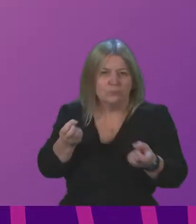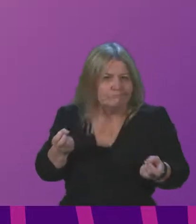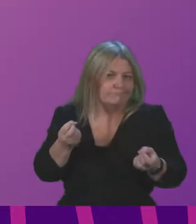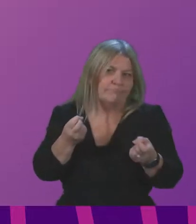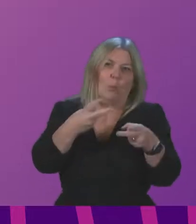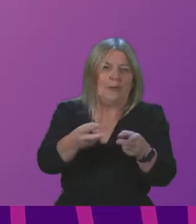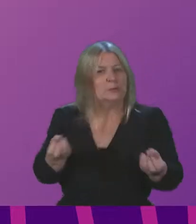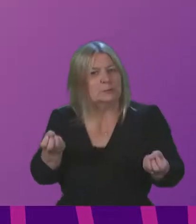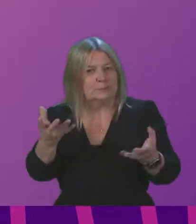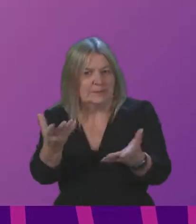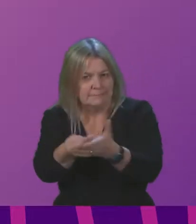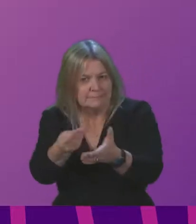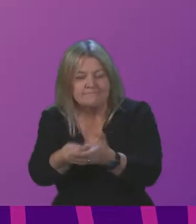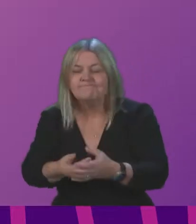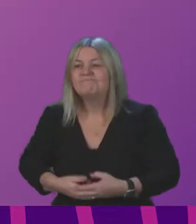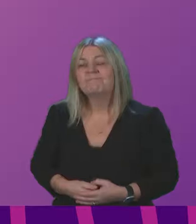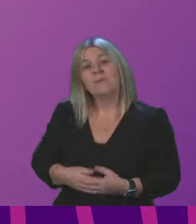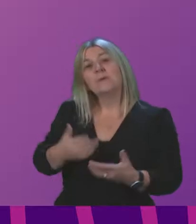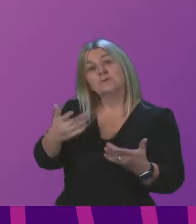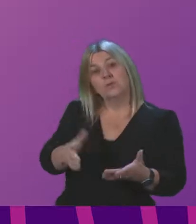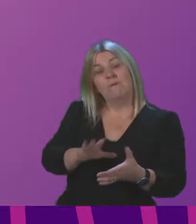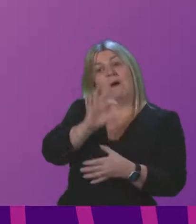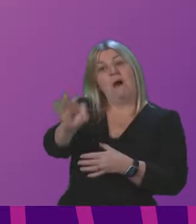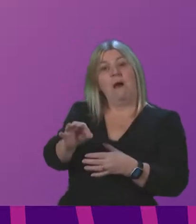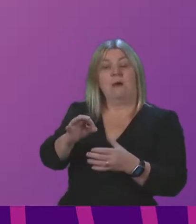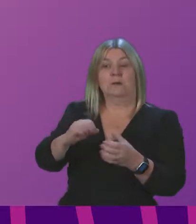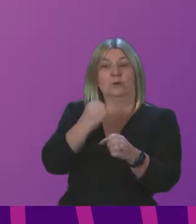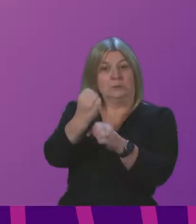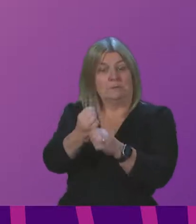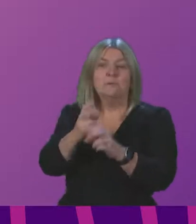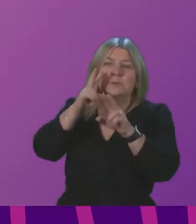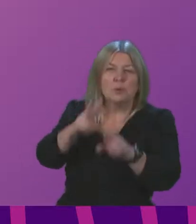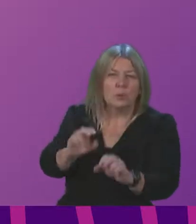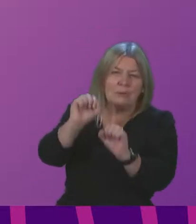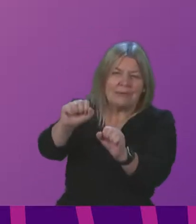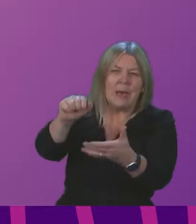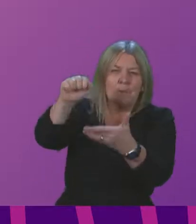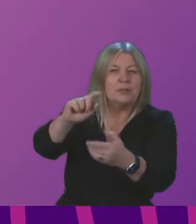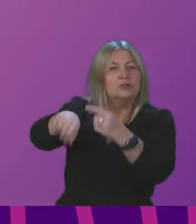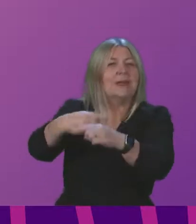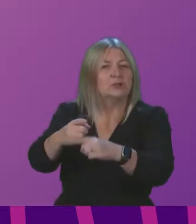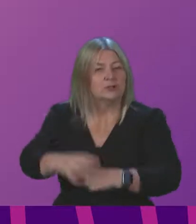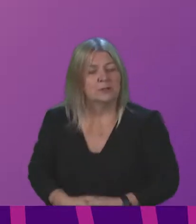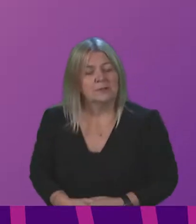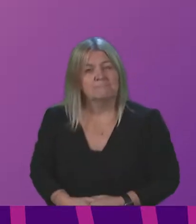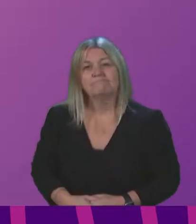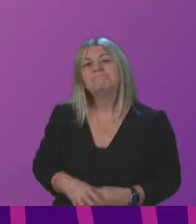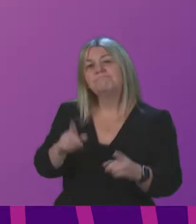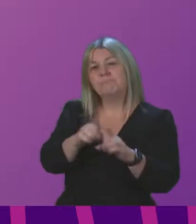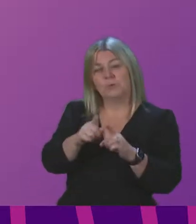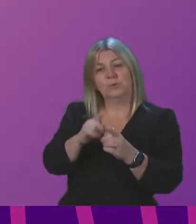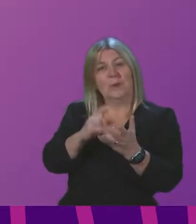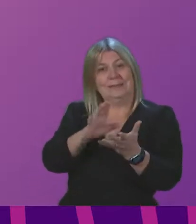has asked the Scottish Government to consider these suggestions in the context of next year's Budget. We also had a session on exploring support for